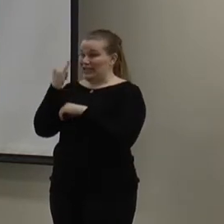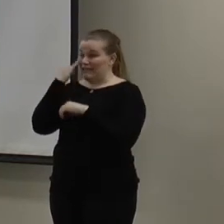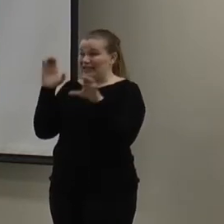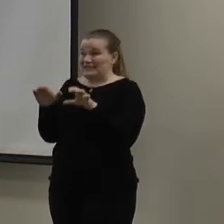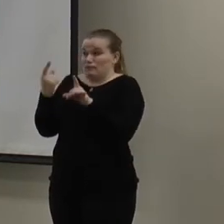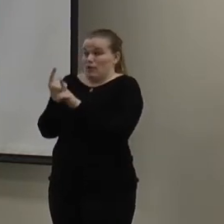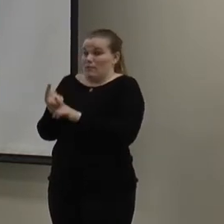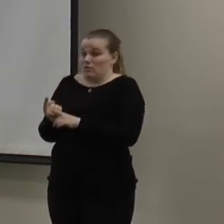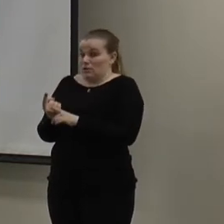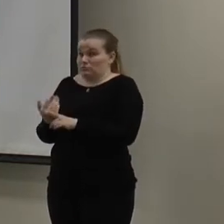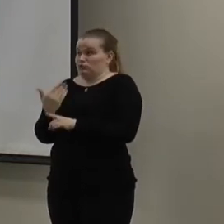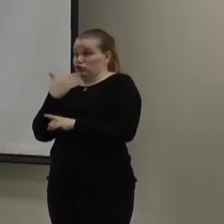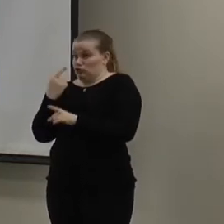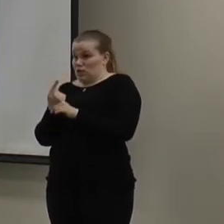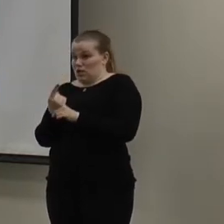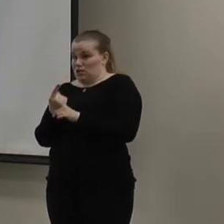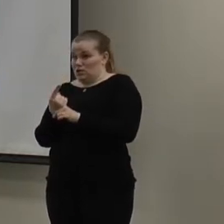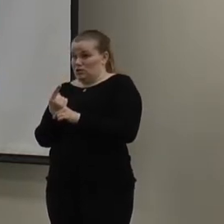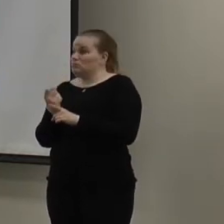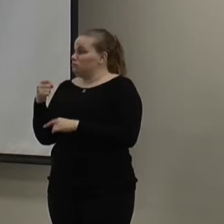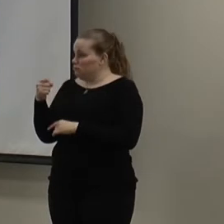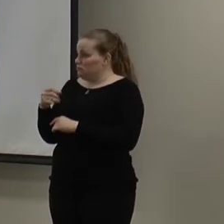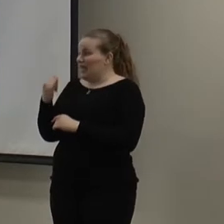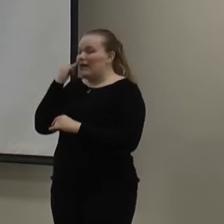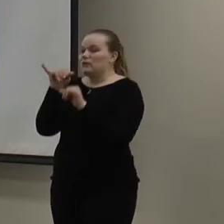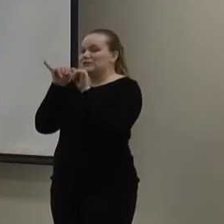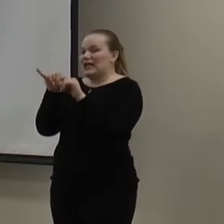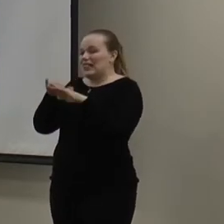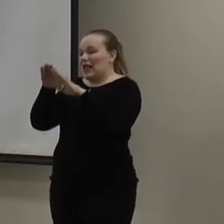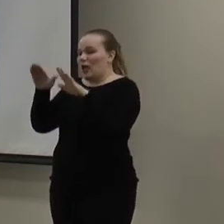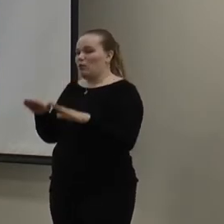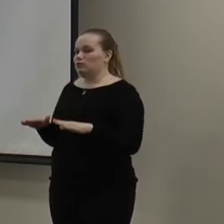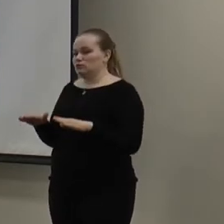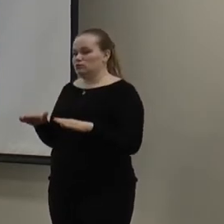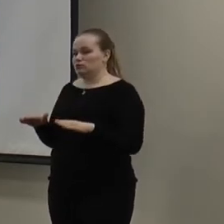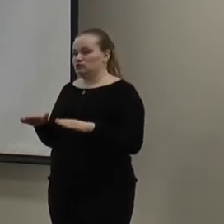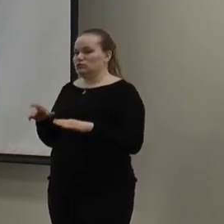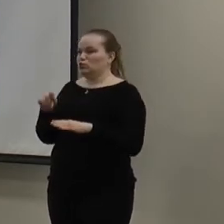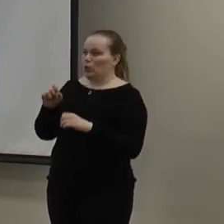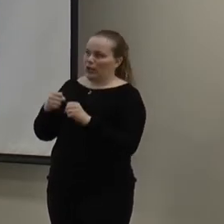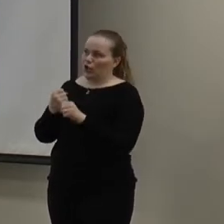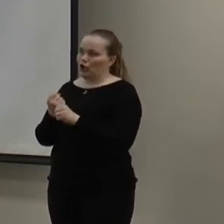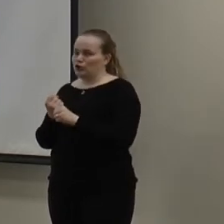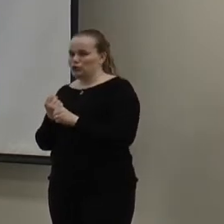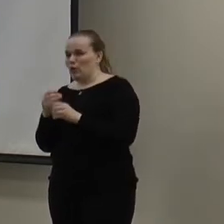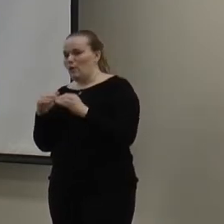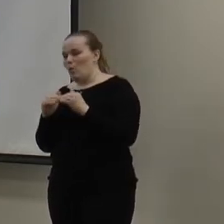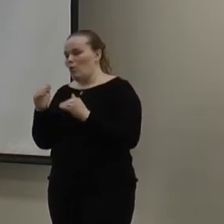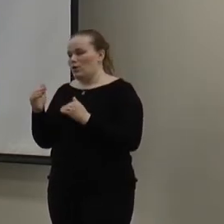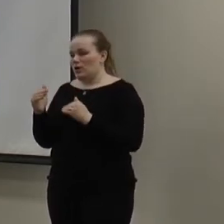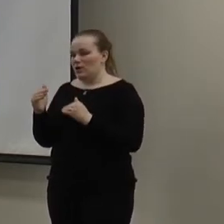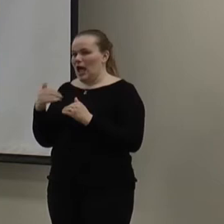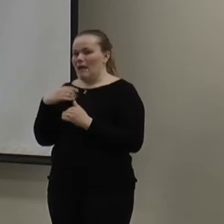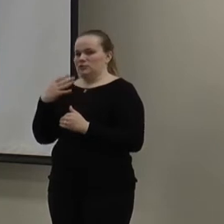did it properly, is pretty good. Yeah. If you continue to stay in that house 20 years or more,